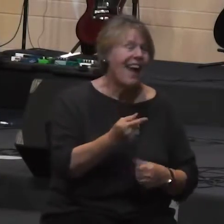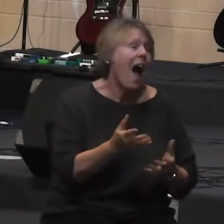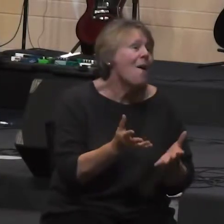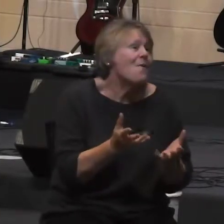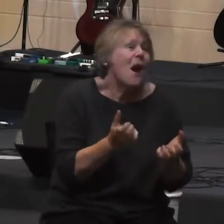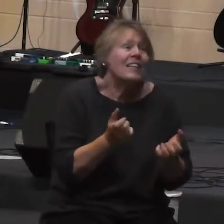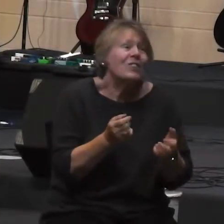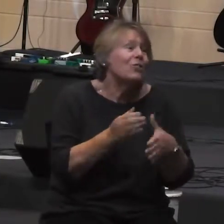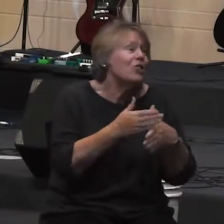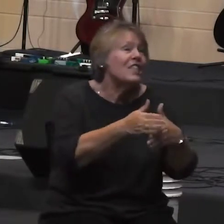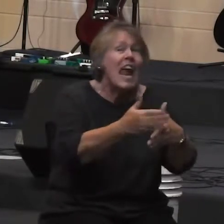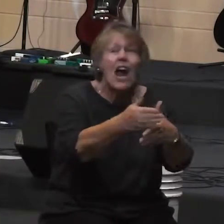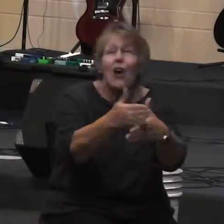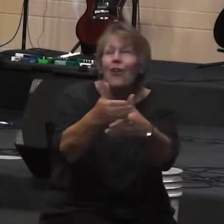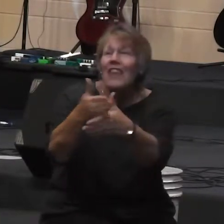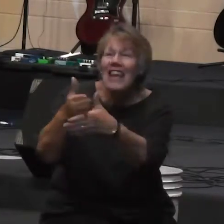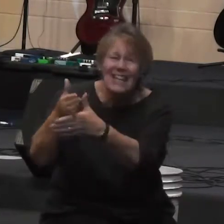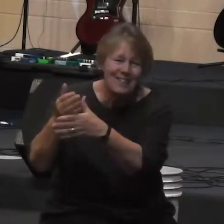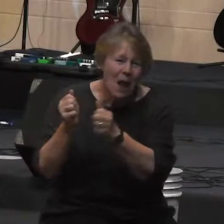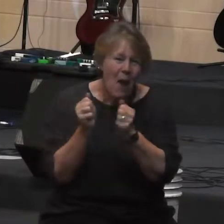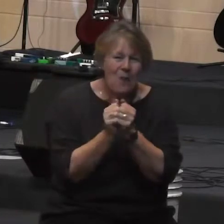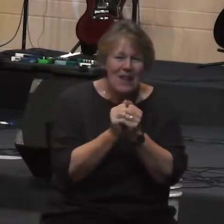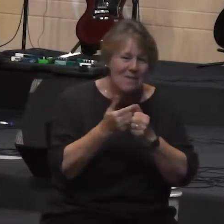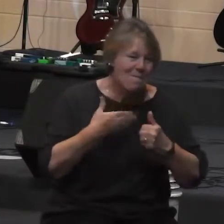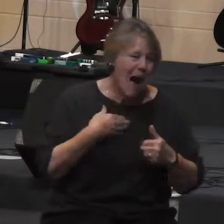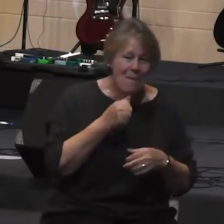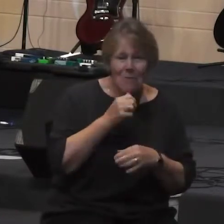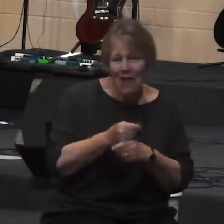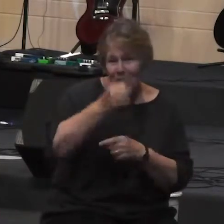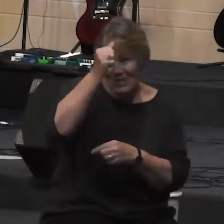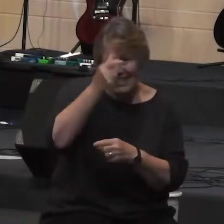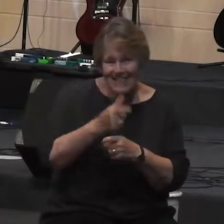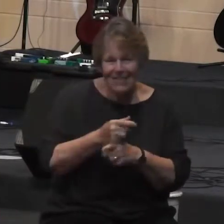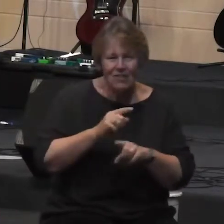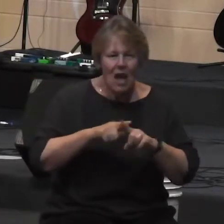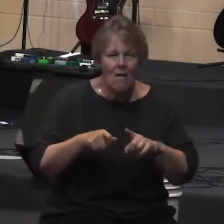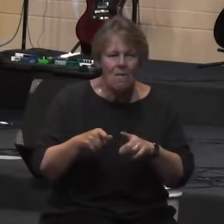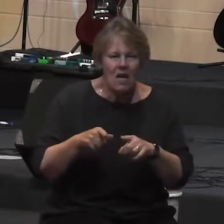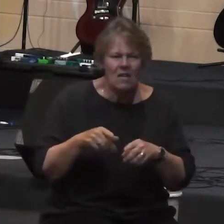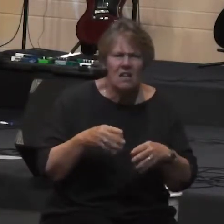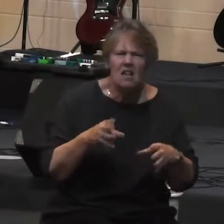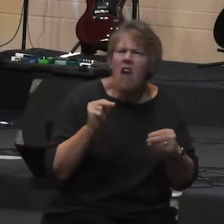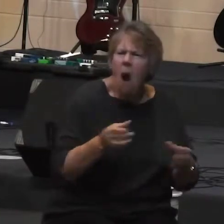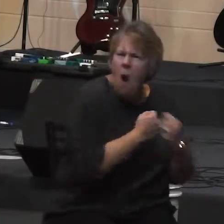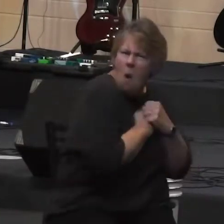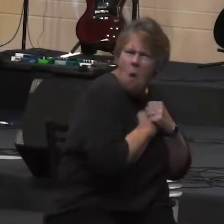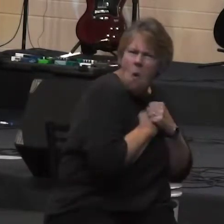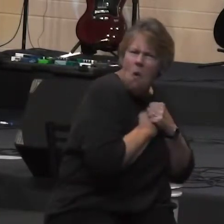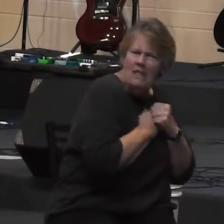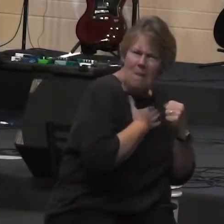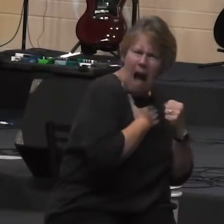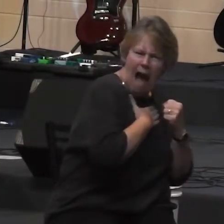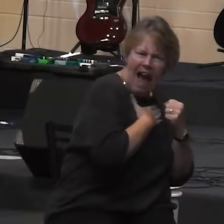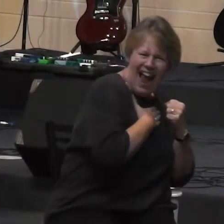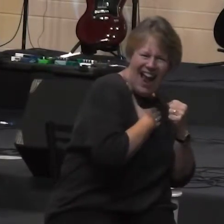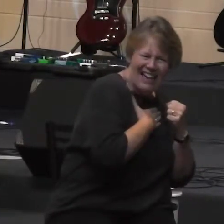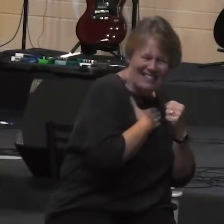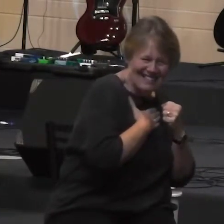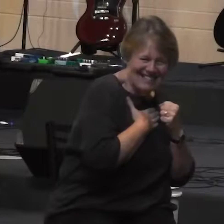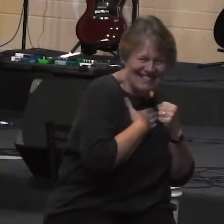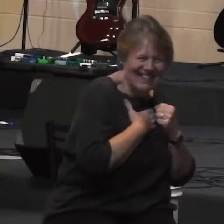with my whole family little sister but rather hoarding and protecting and keeping to ourselves so